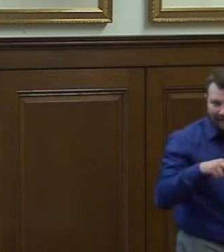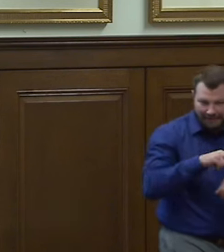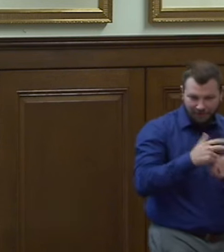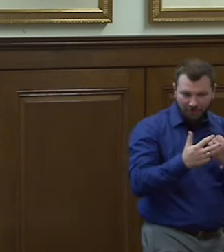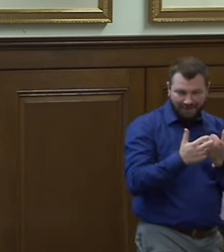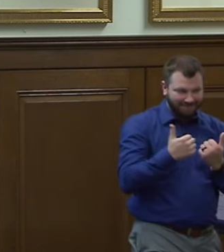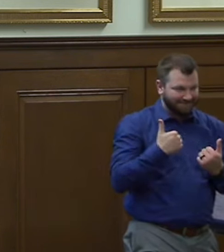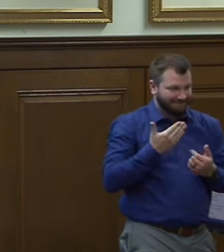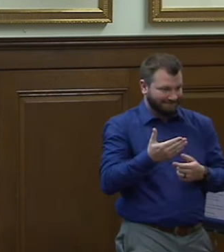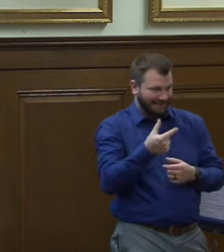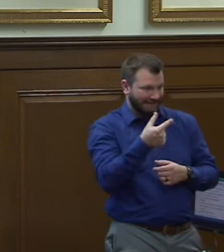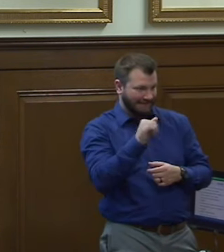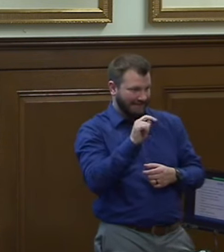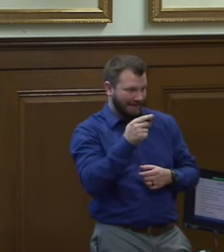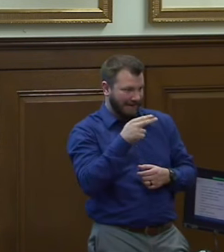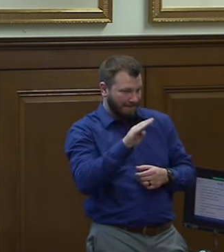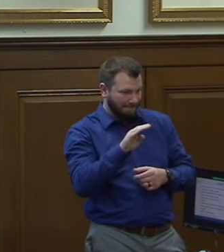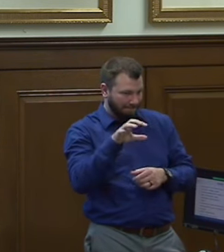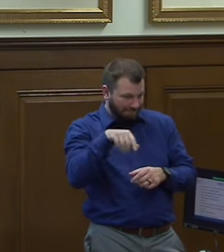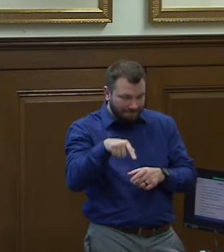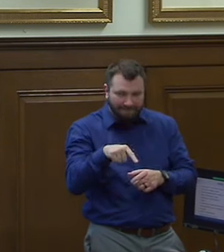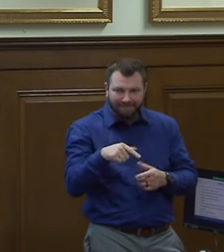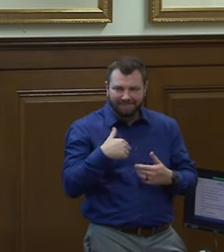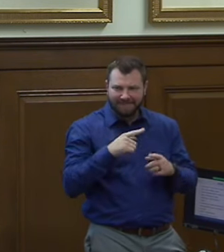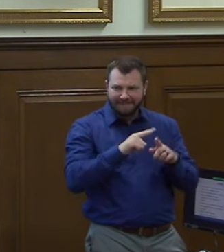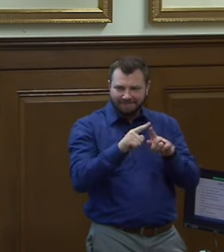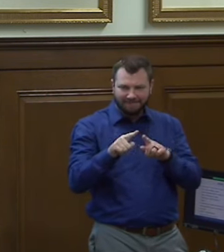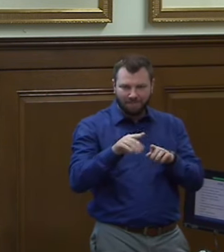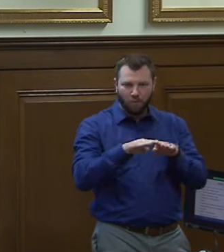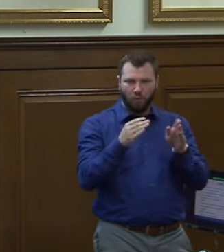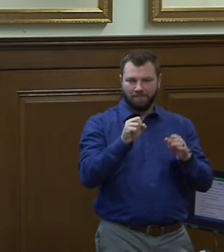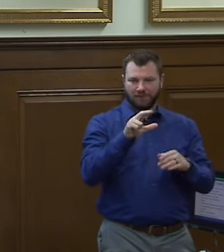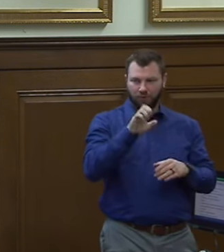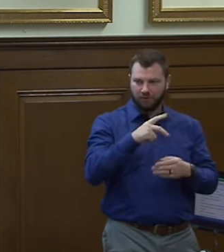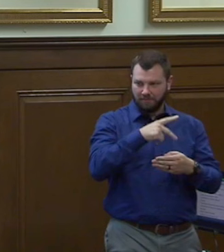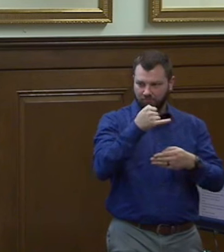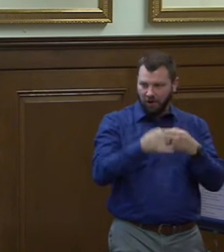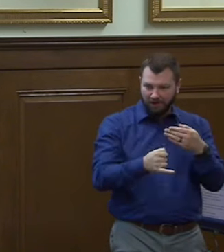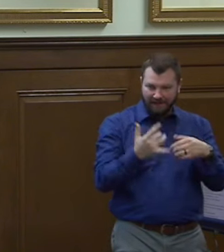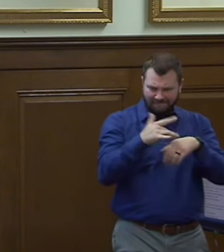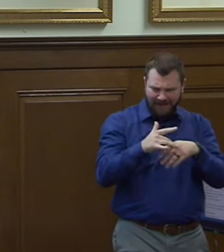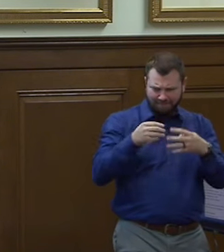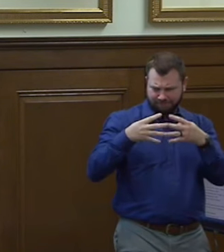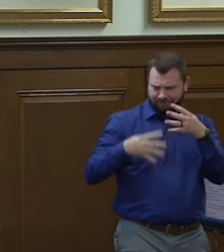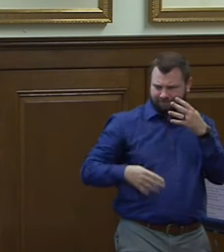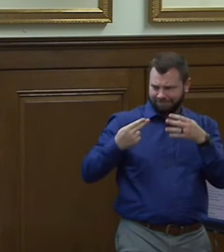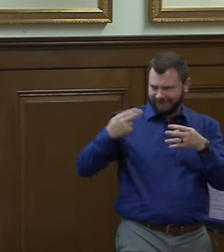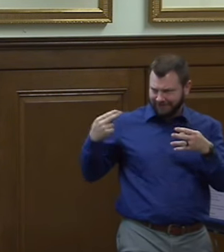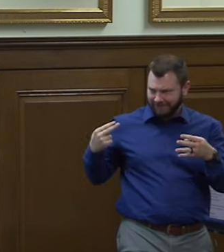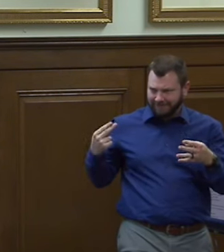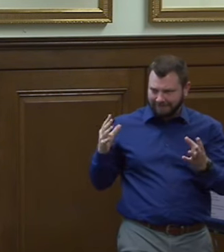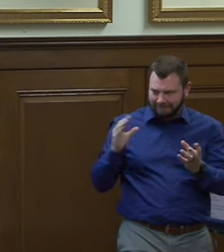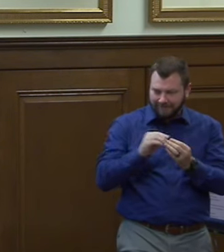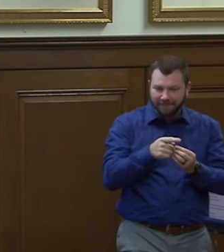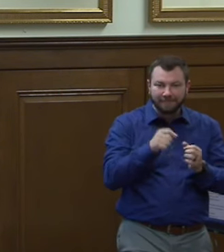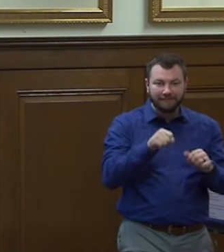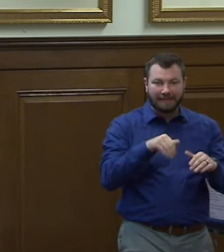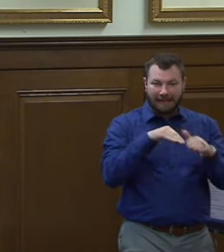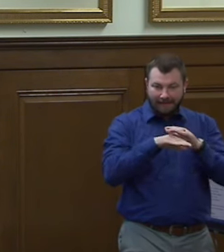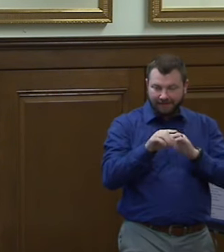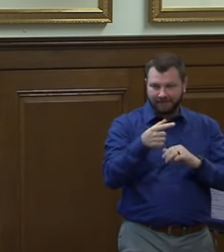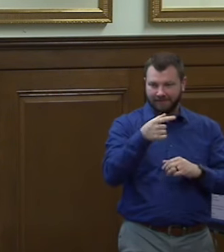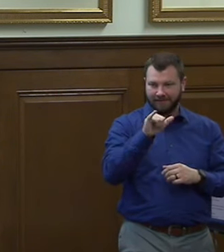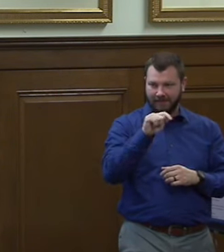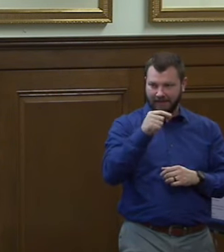that have been made available over the years and you can access nara's get hub profile at get hub